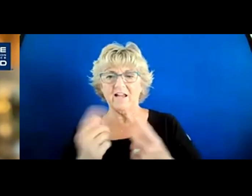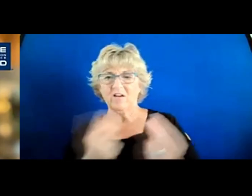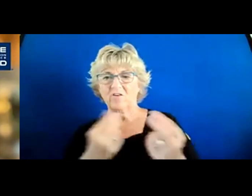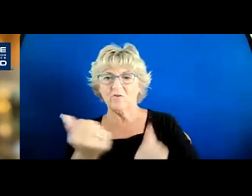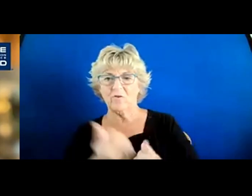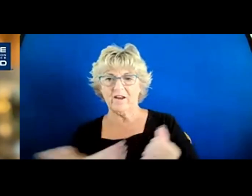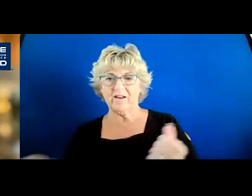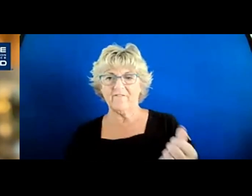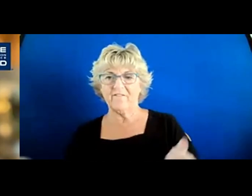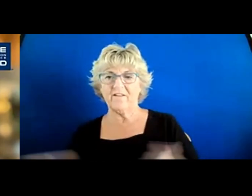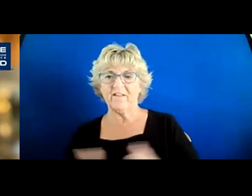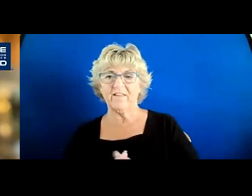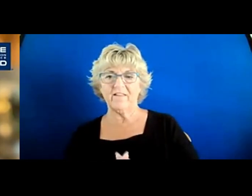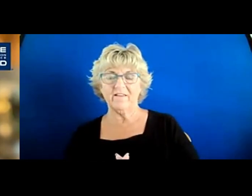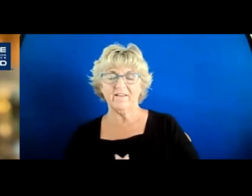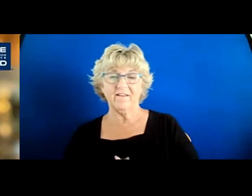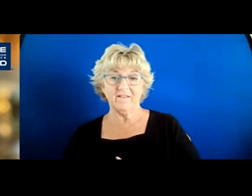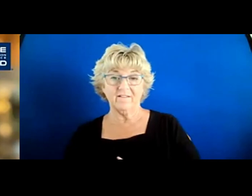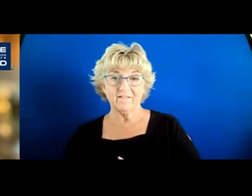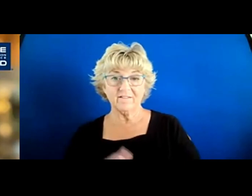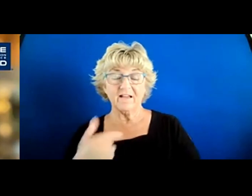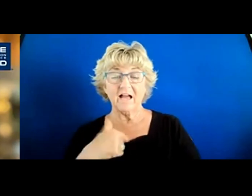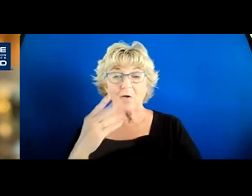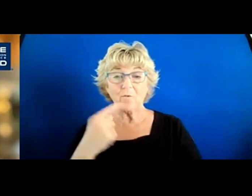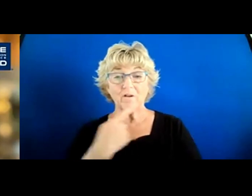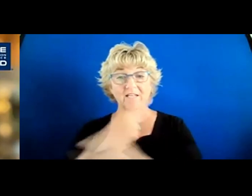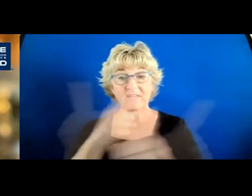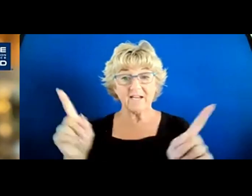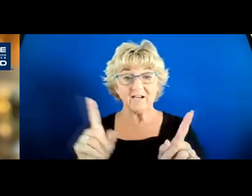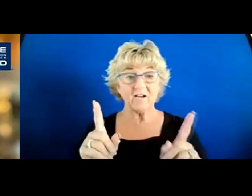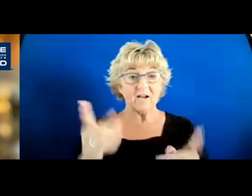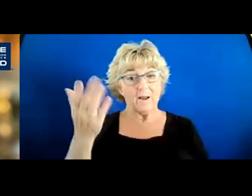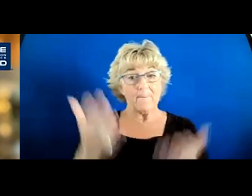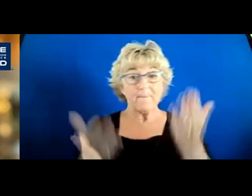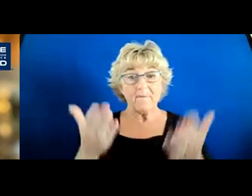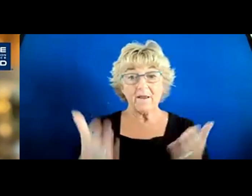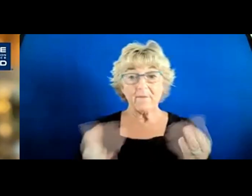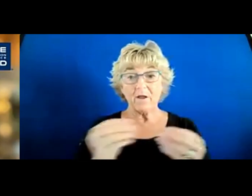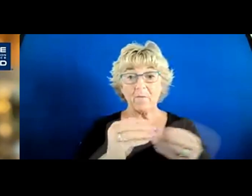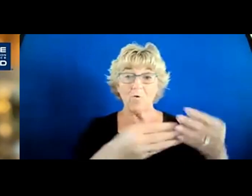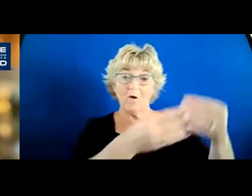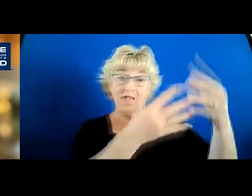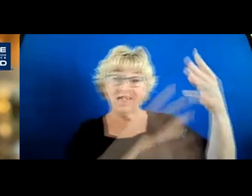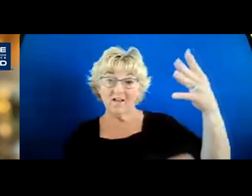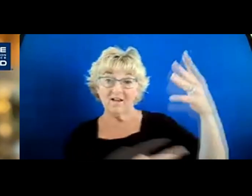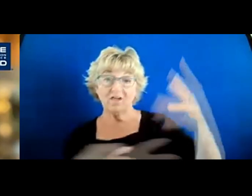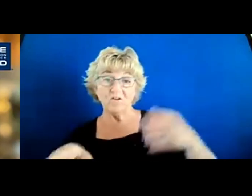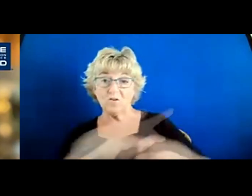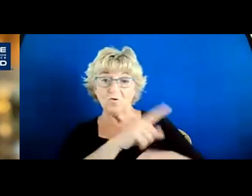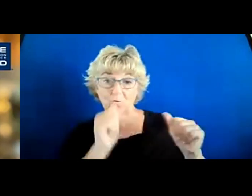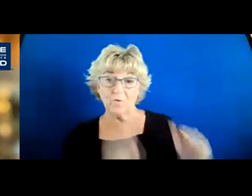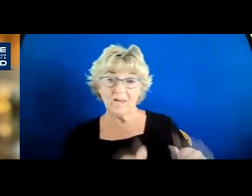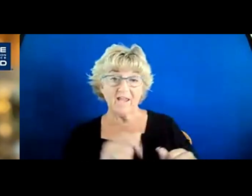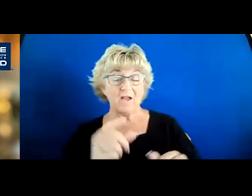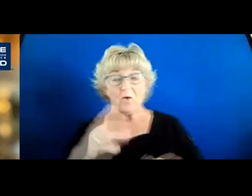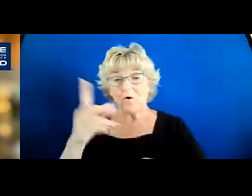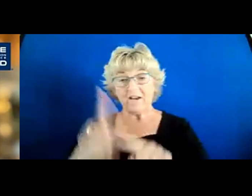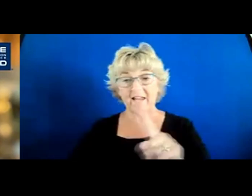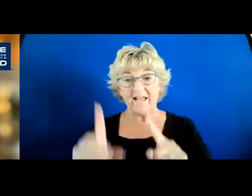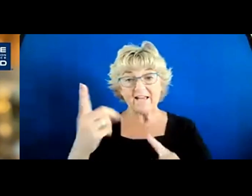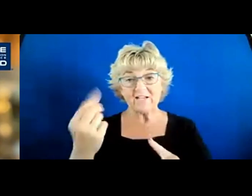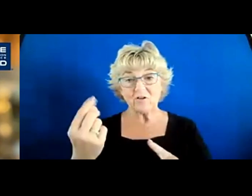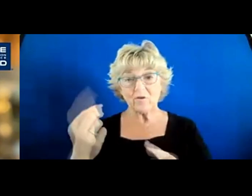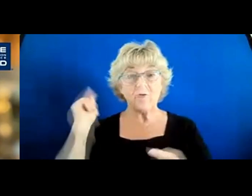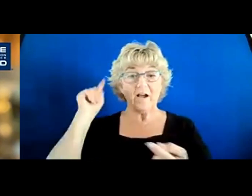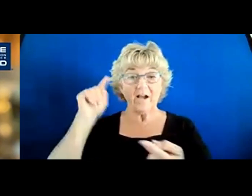And that's what I would say to any other agency head as well. There might be a longer list of things that they can't do than what we can't do. But